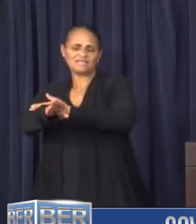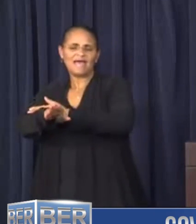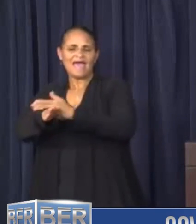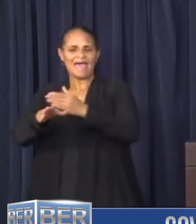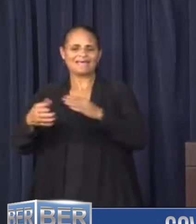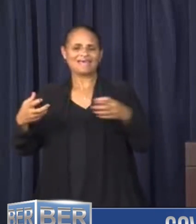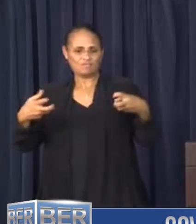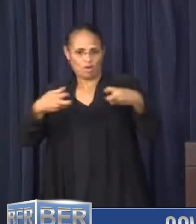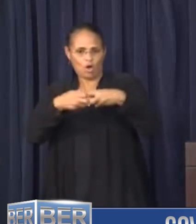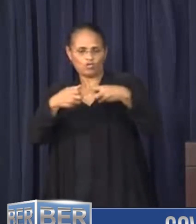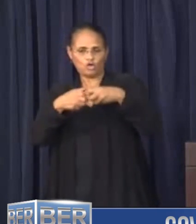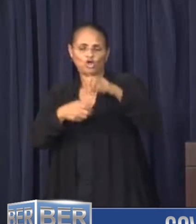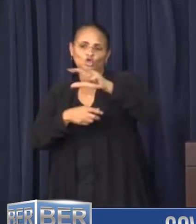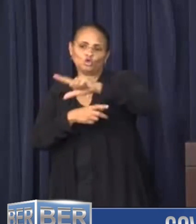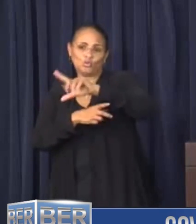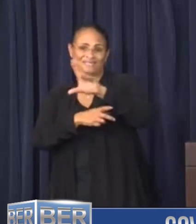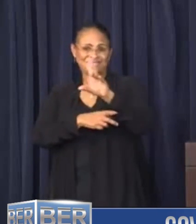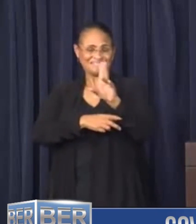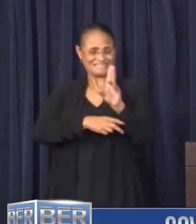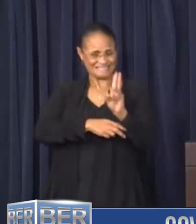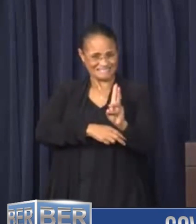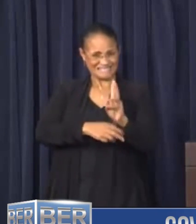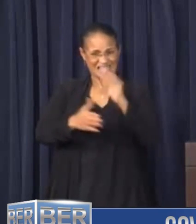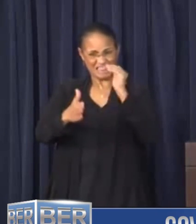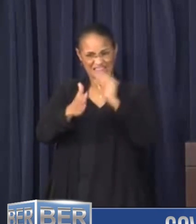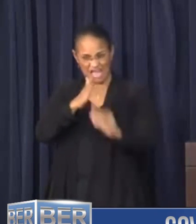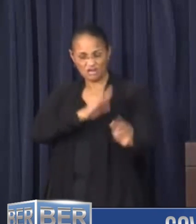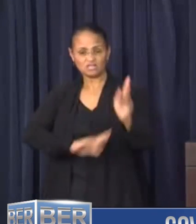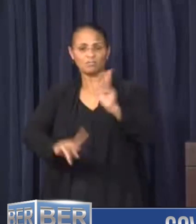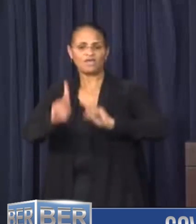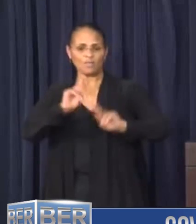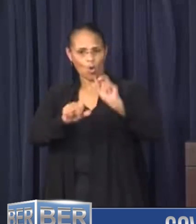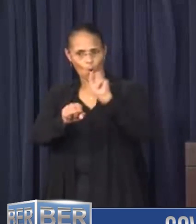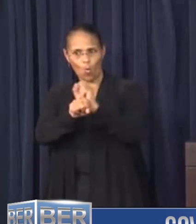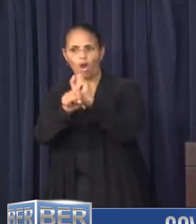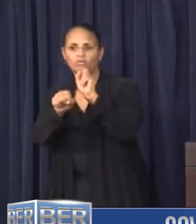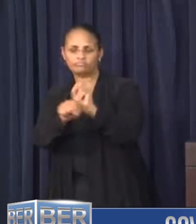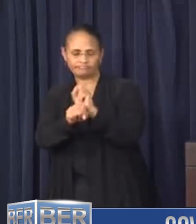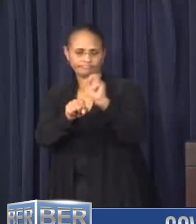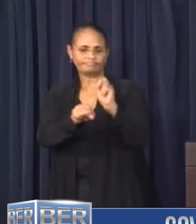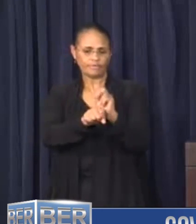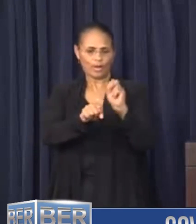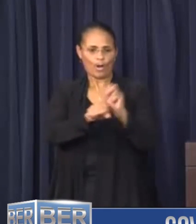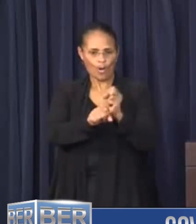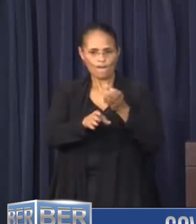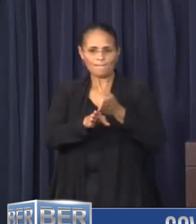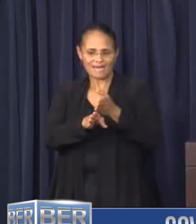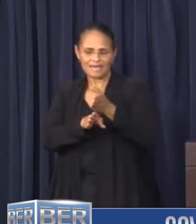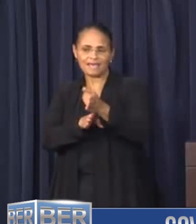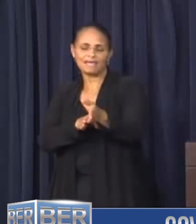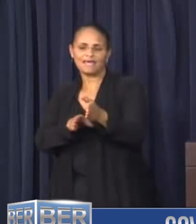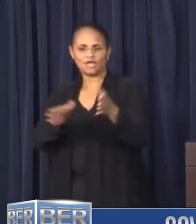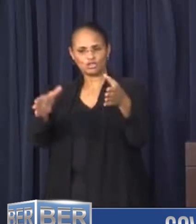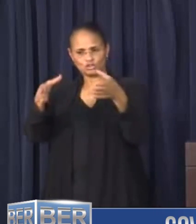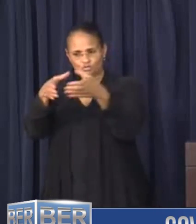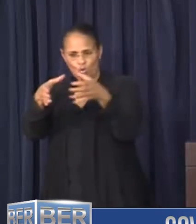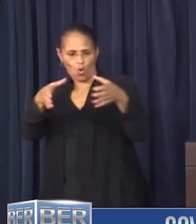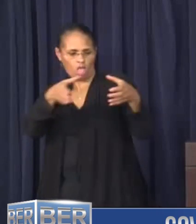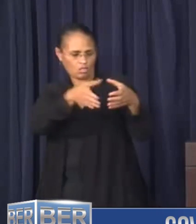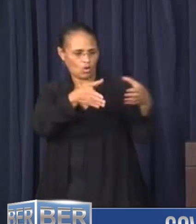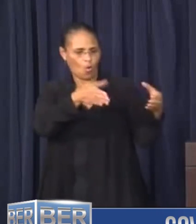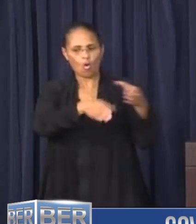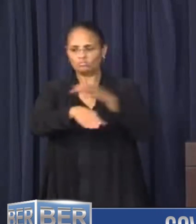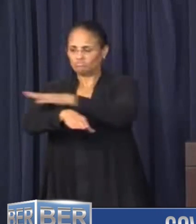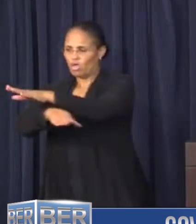approximately 26,000 customers. Work now continues on main branch lines and crews are getting to smaller pockets of outages